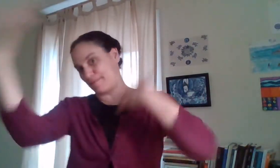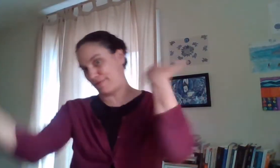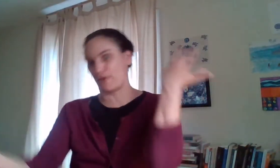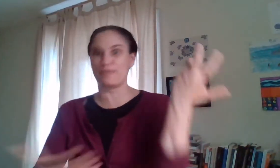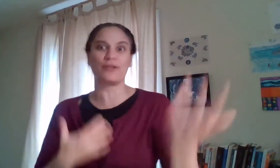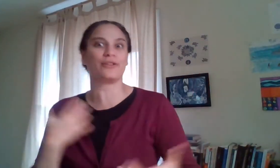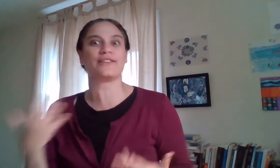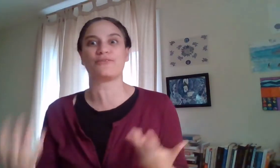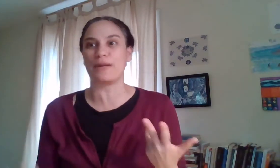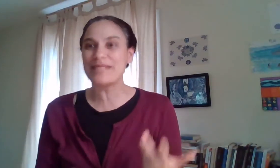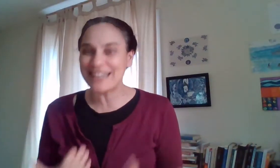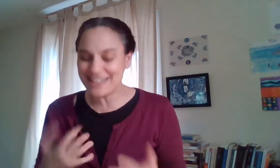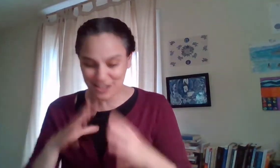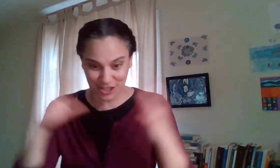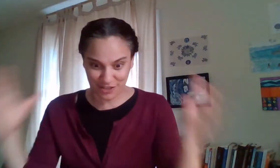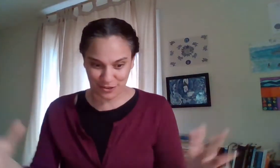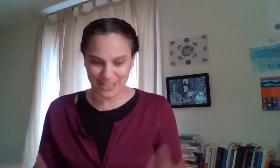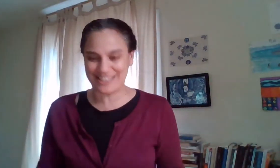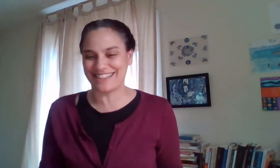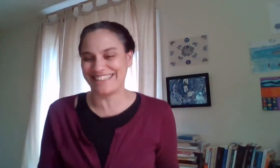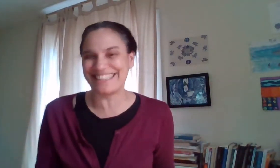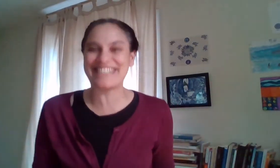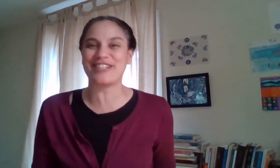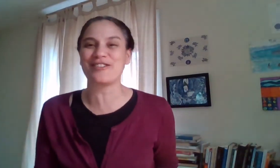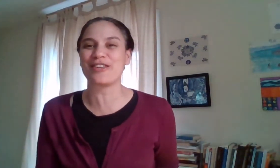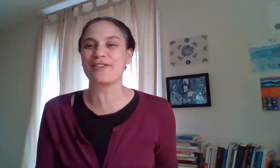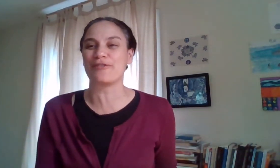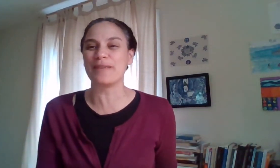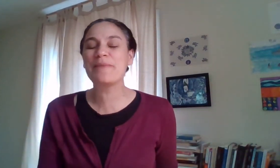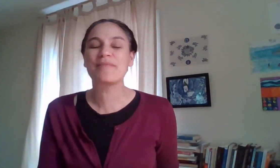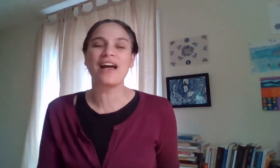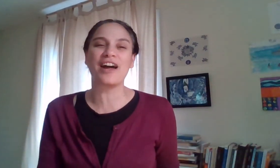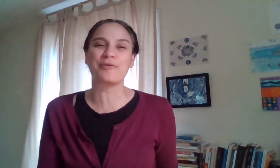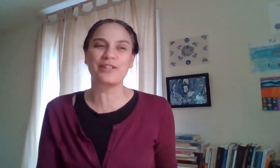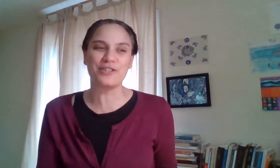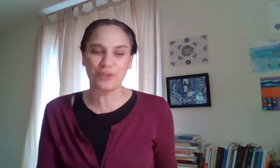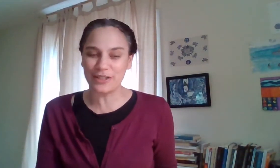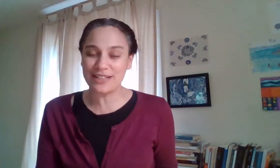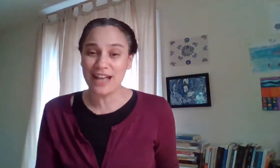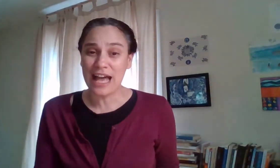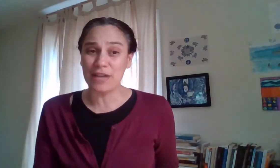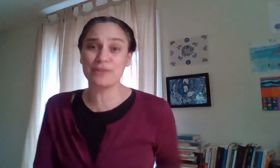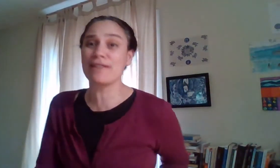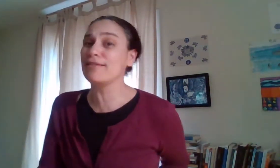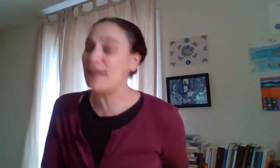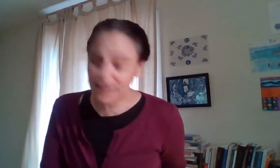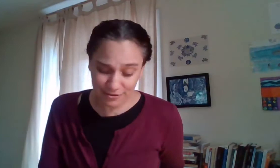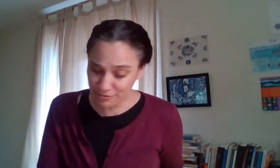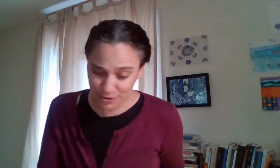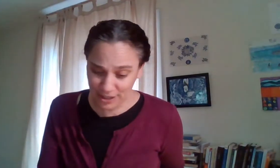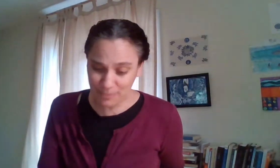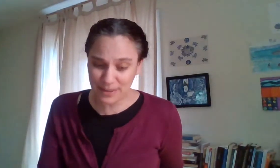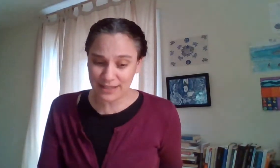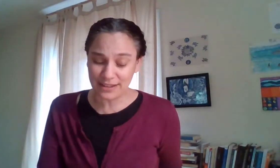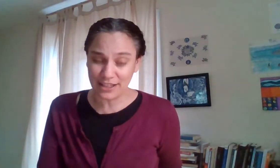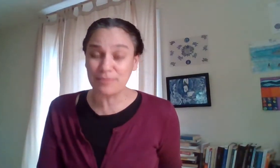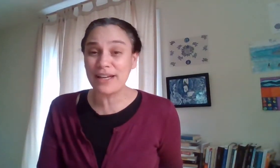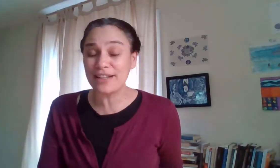forming all these websites just for this uh that's a new thing for me i really enjoyed it it was a lot of work but it made